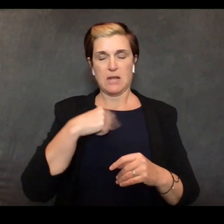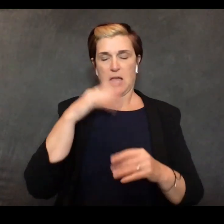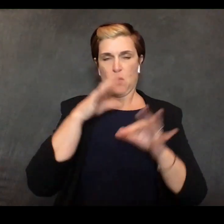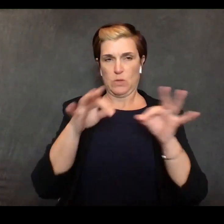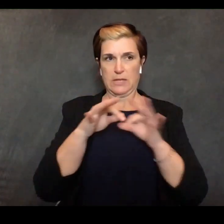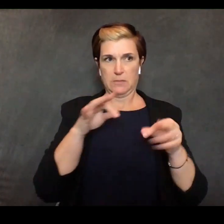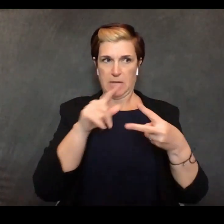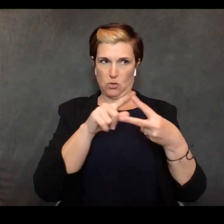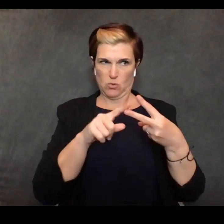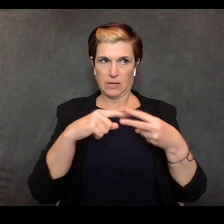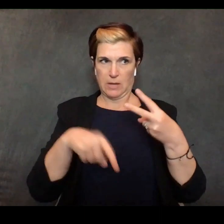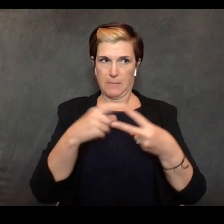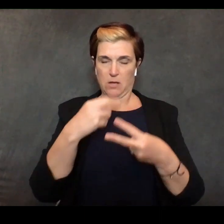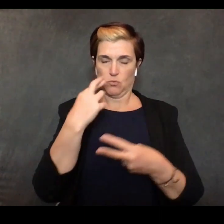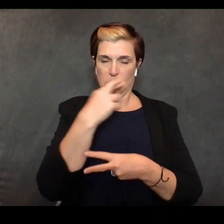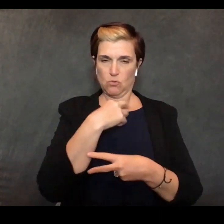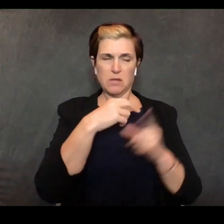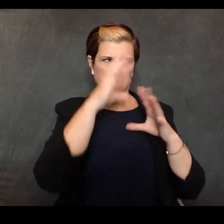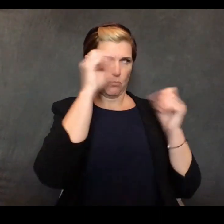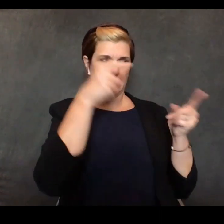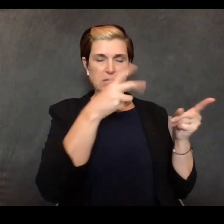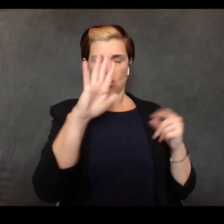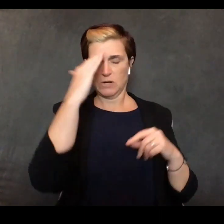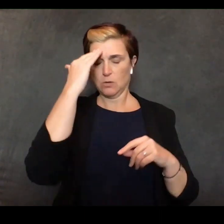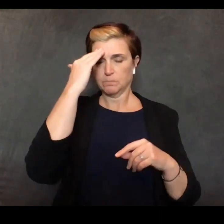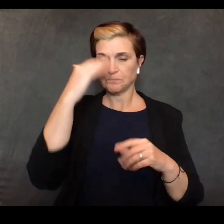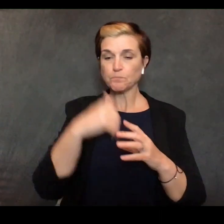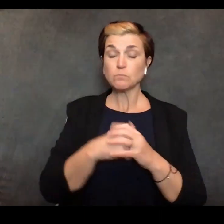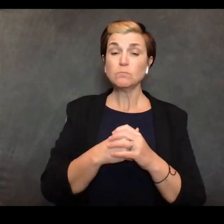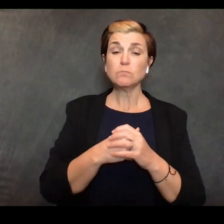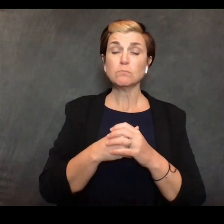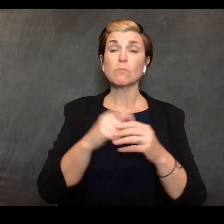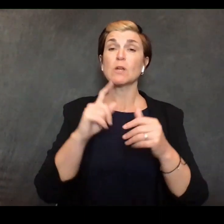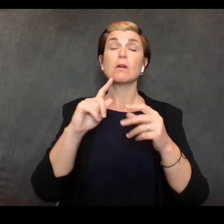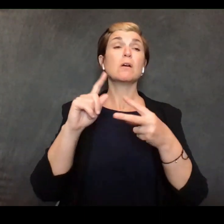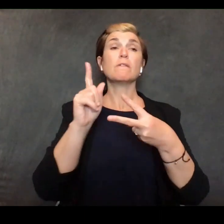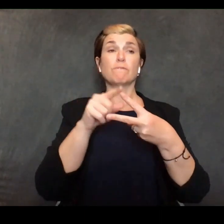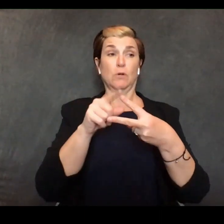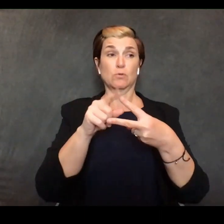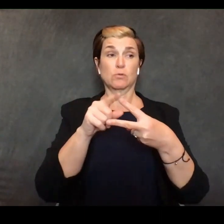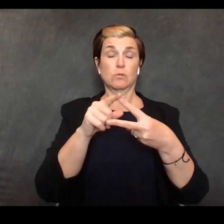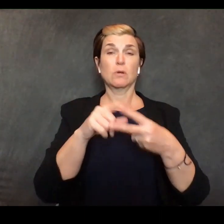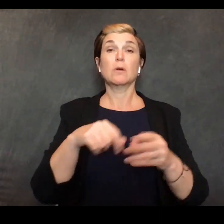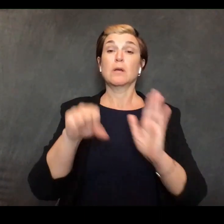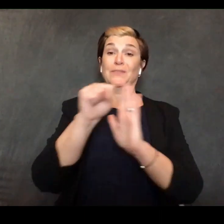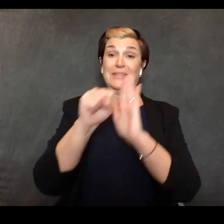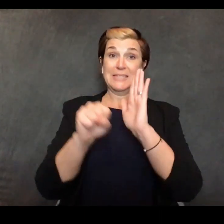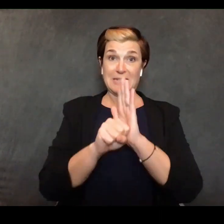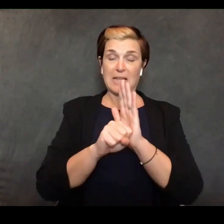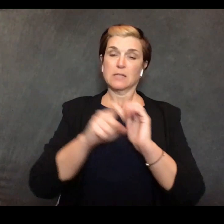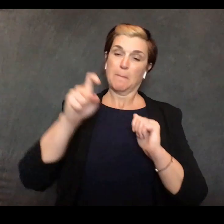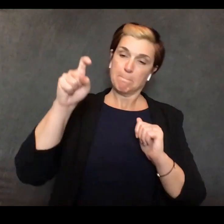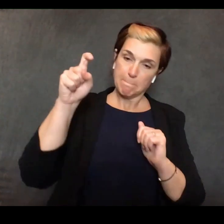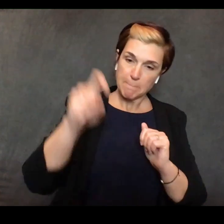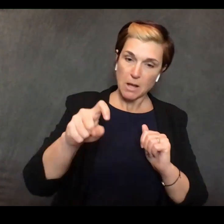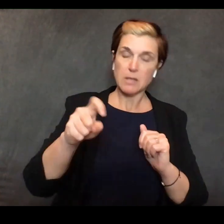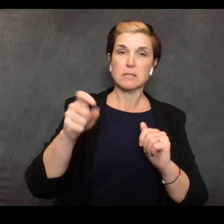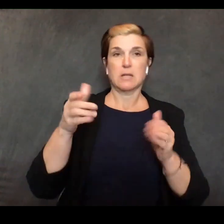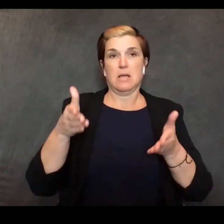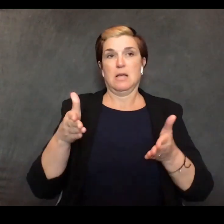emphasized this morning first of all we want to make sure that the states allow the drive-through portion of these fast foods to stay